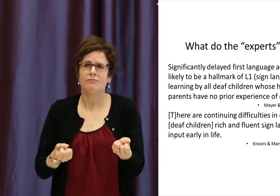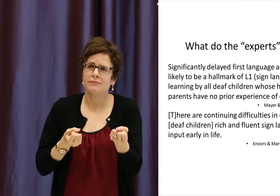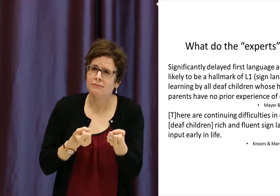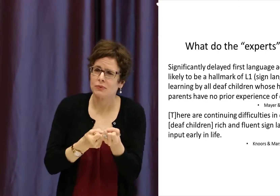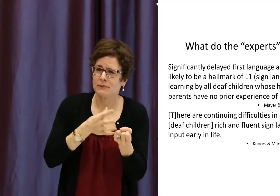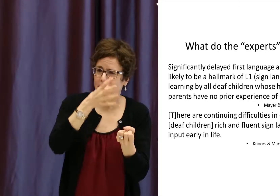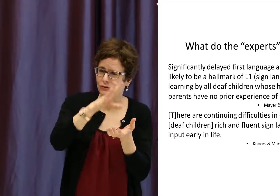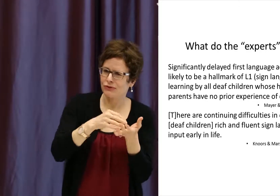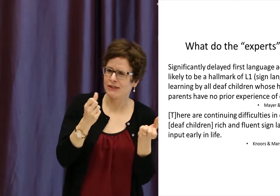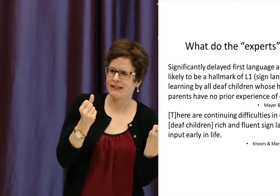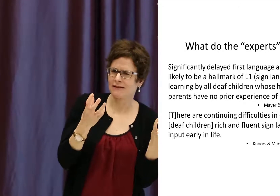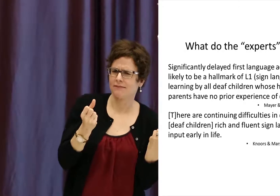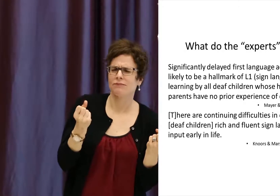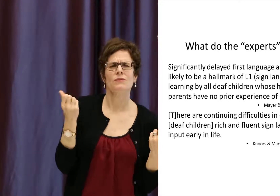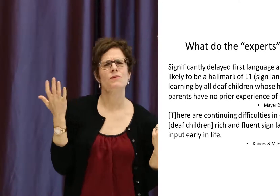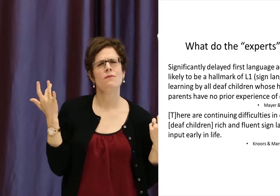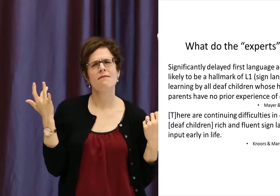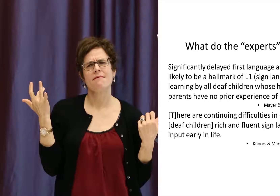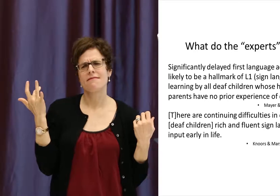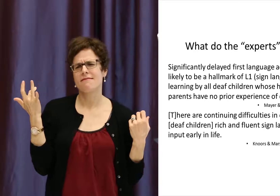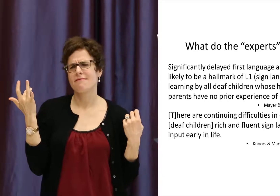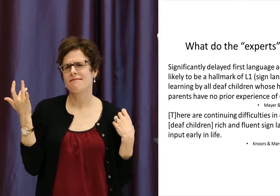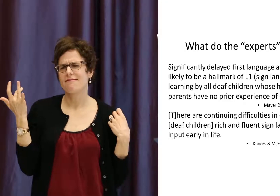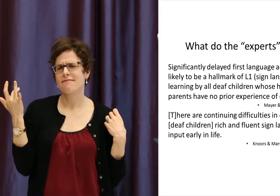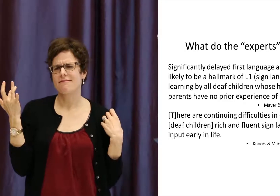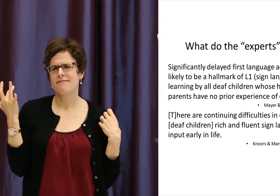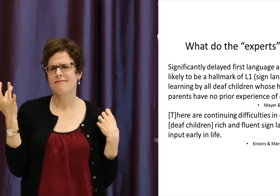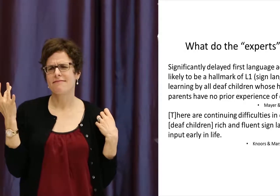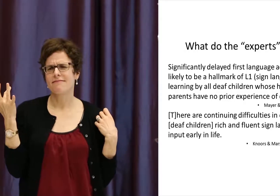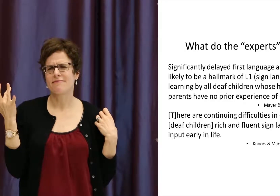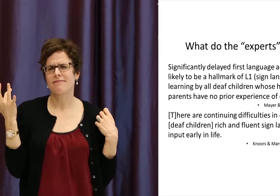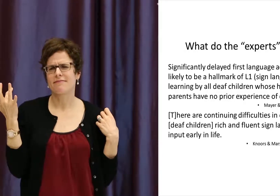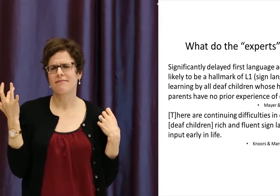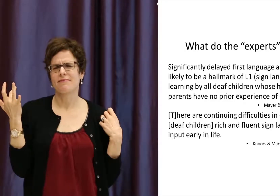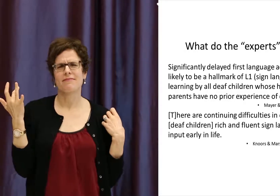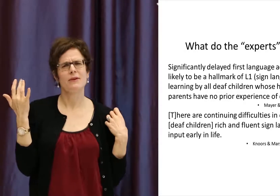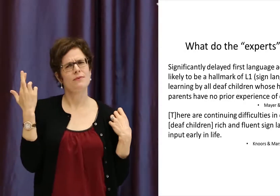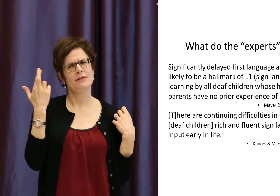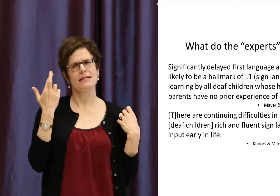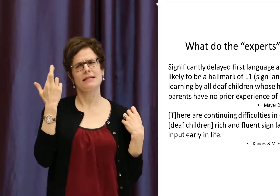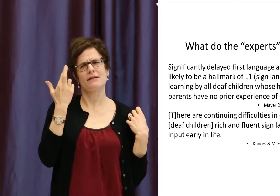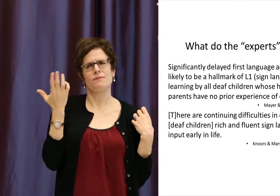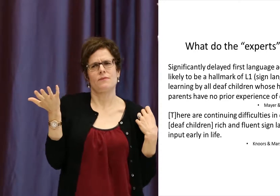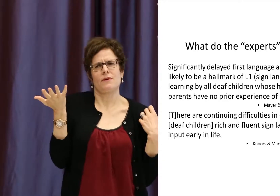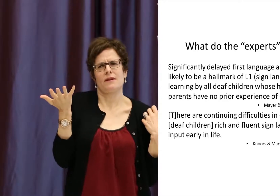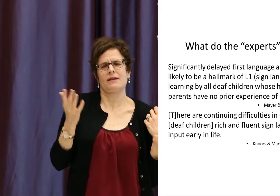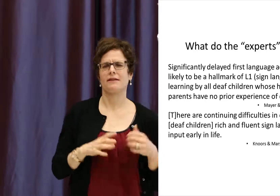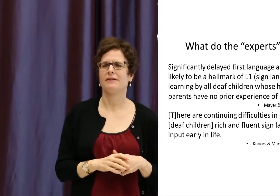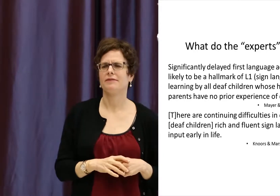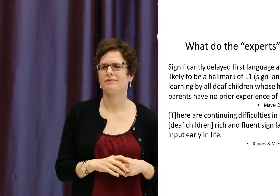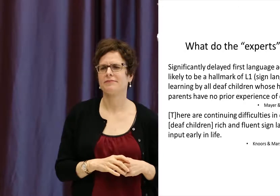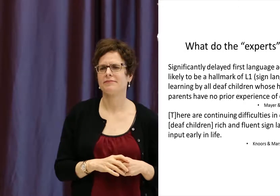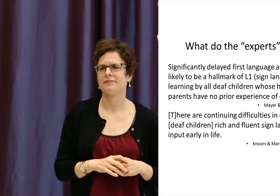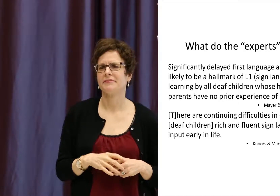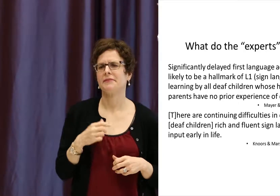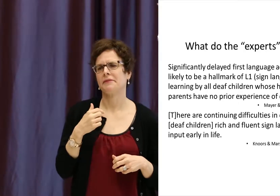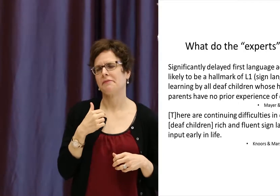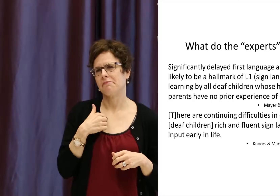Most of these experts do not support parents in learning a sign language. Why is this? What's some of the rationale that they wouldn't